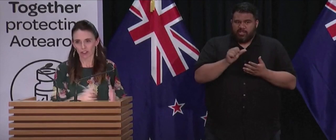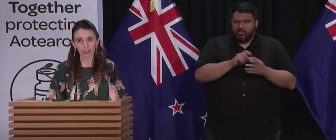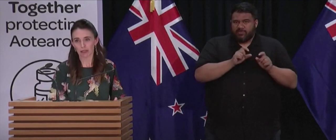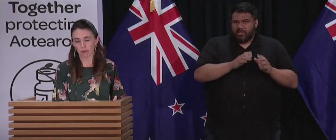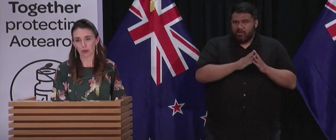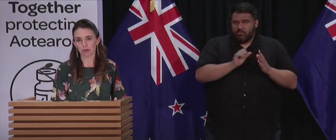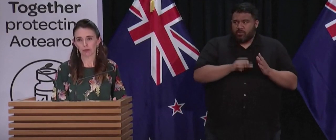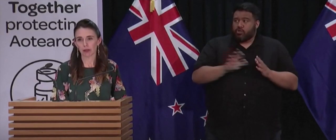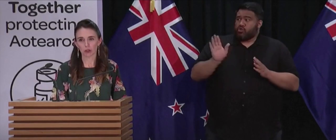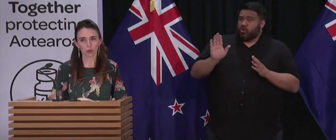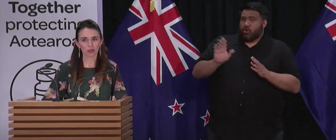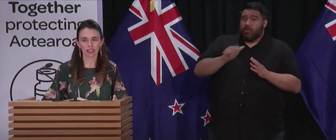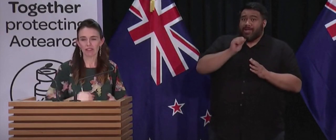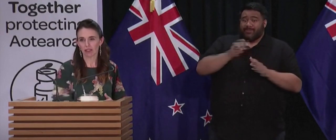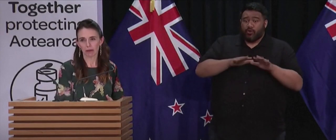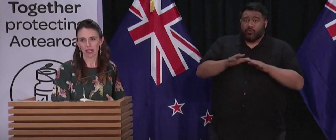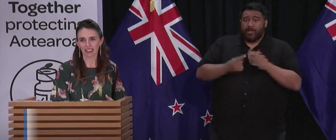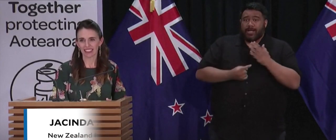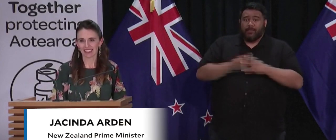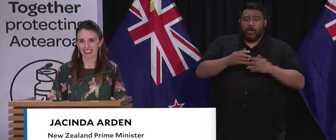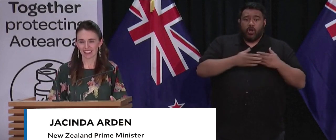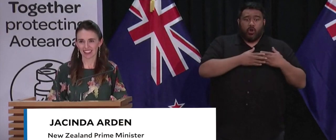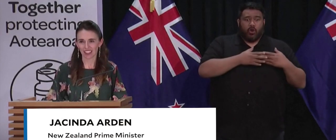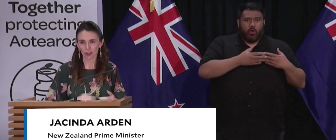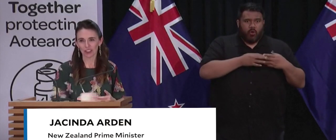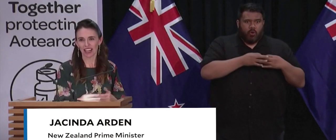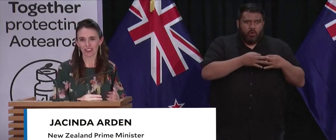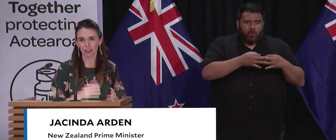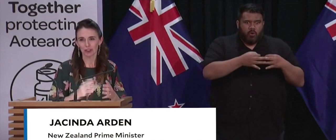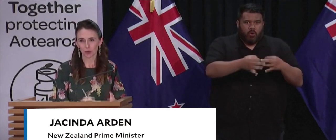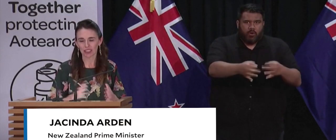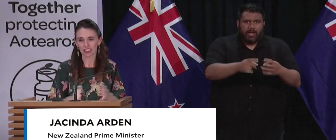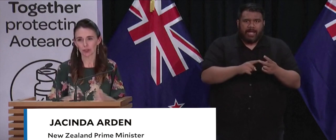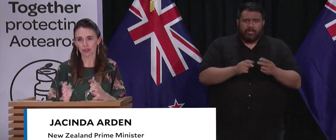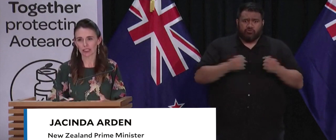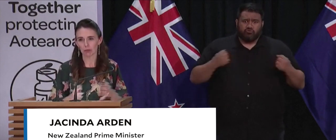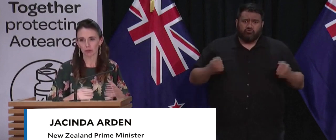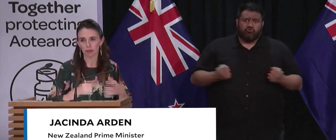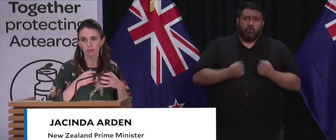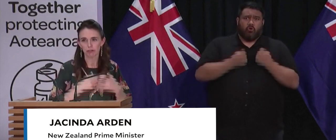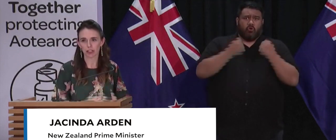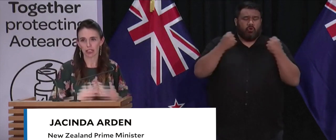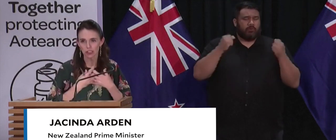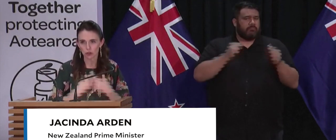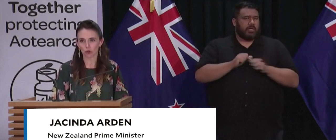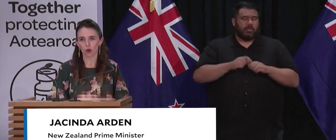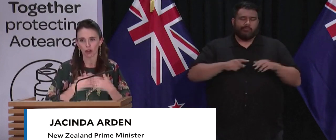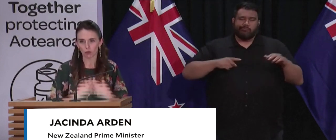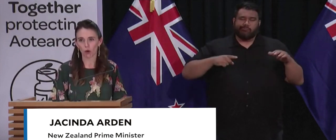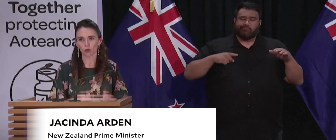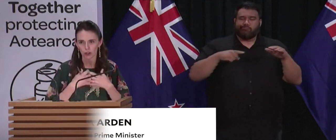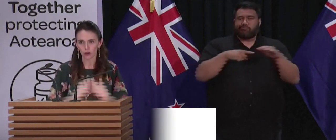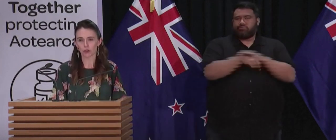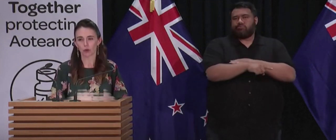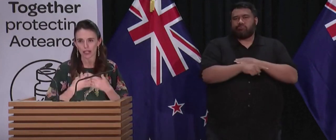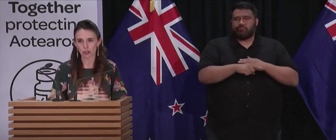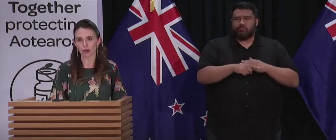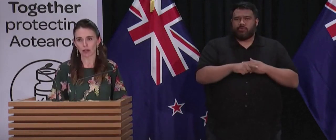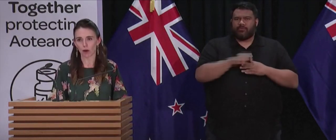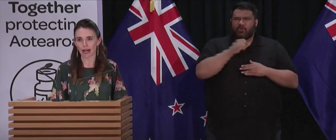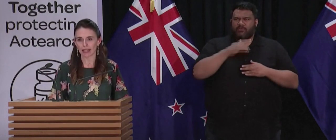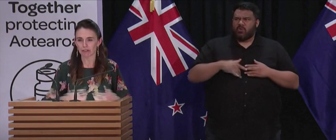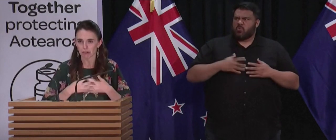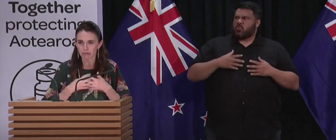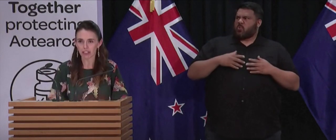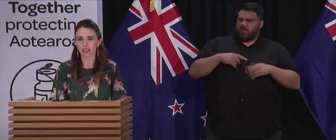Get gone. You need to move because we'll never be able to get an alert out to you as quickly as you'll need to move if you feel that strong and rolling earthquake